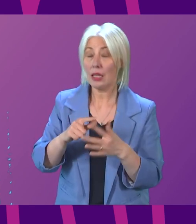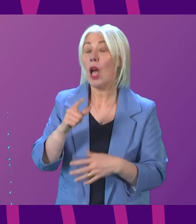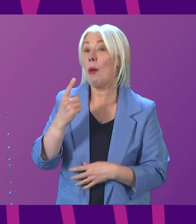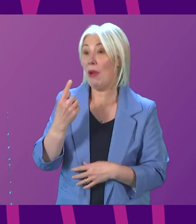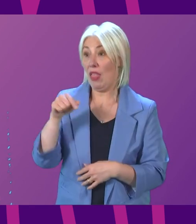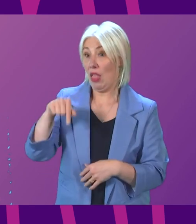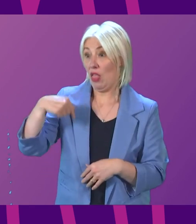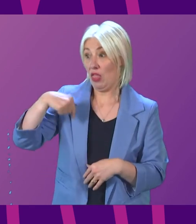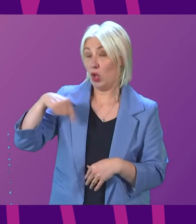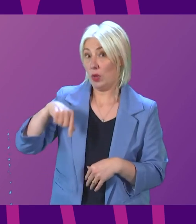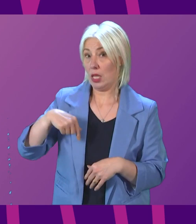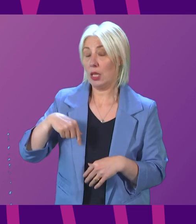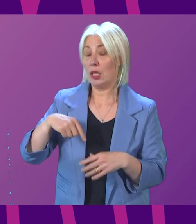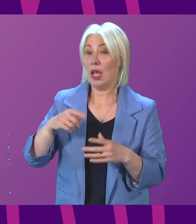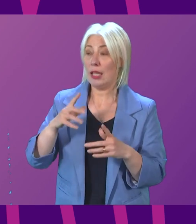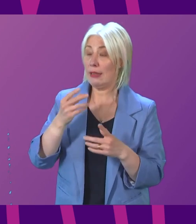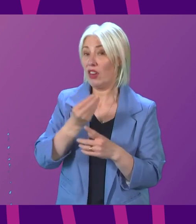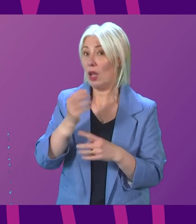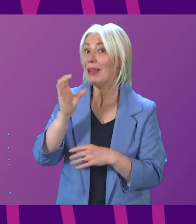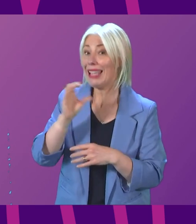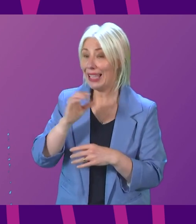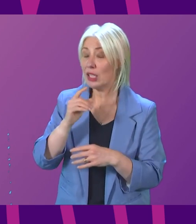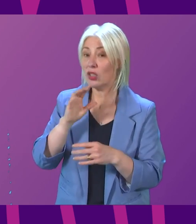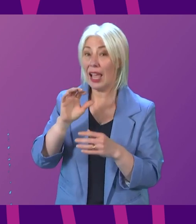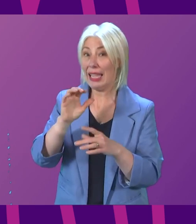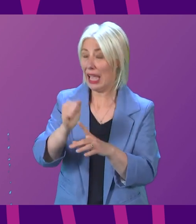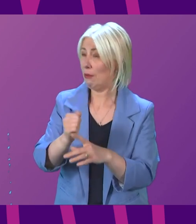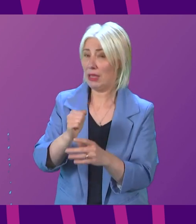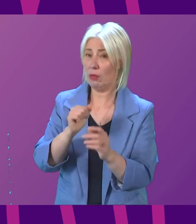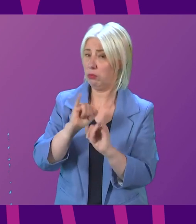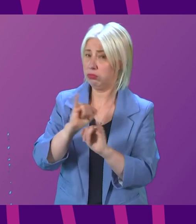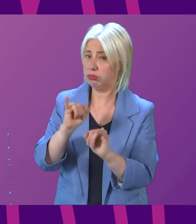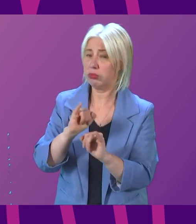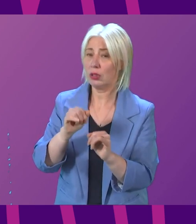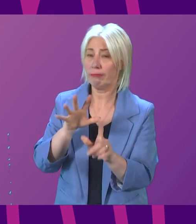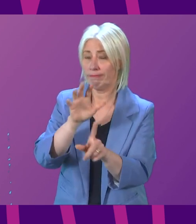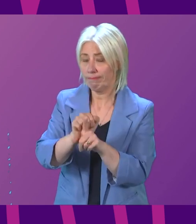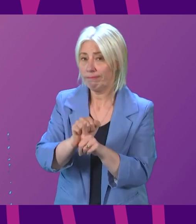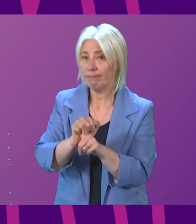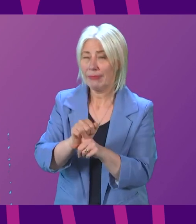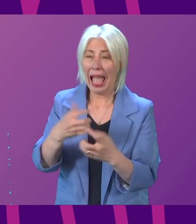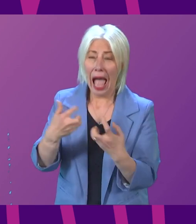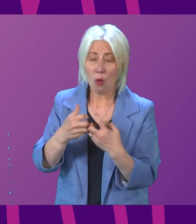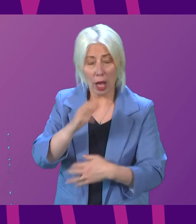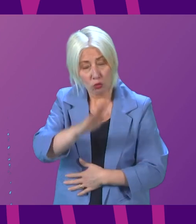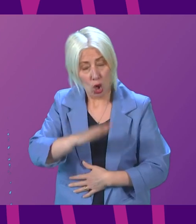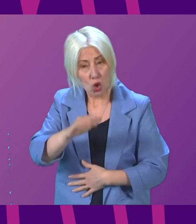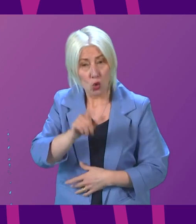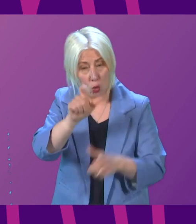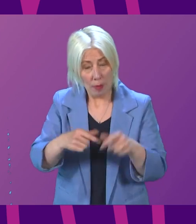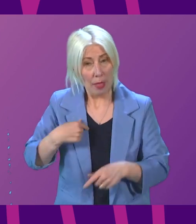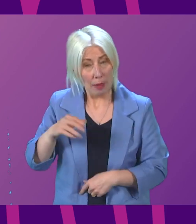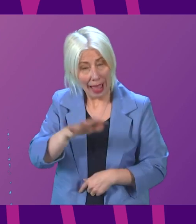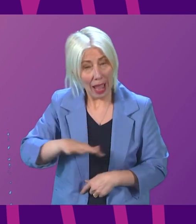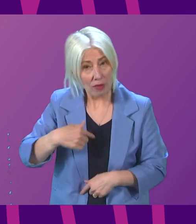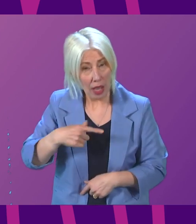that in the case of Myeloma, this can be up to the third. How can the Scottish Government reassure my constituents that they will